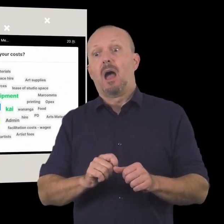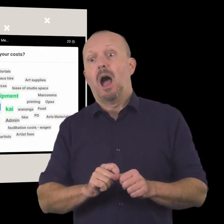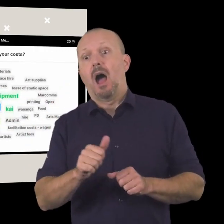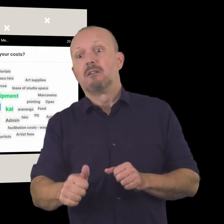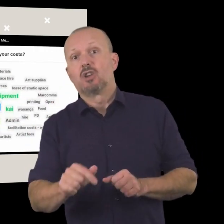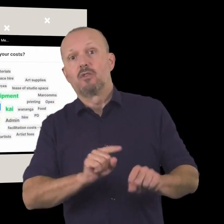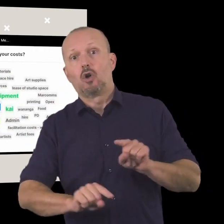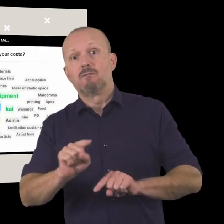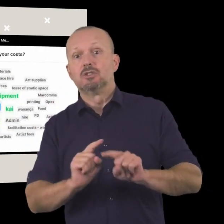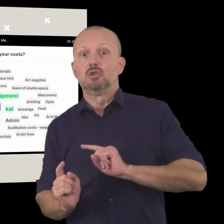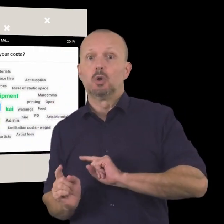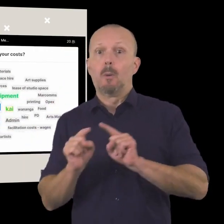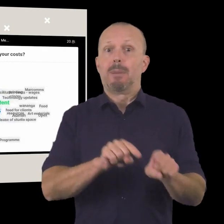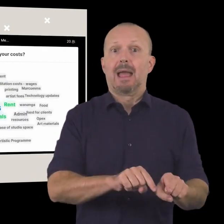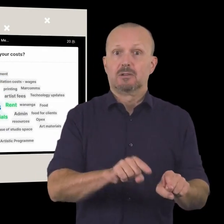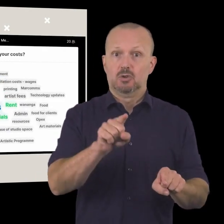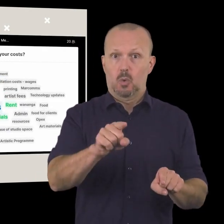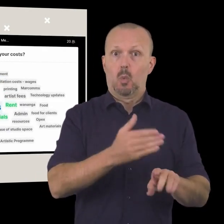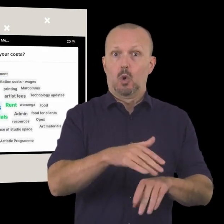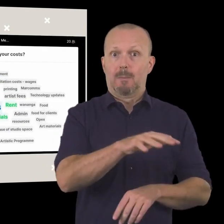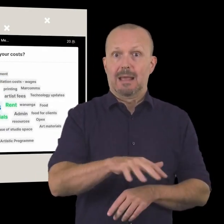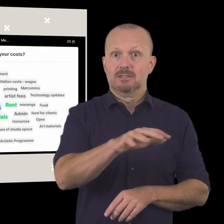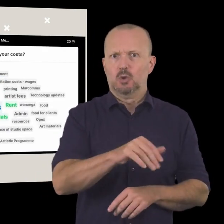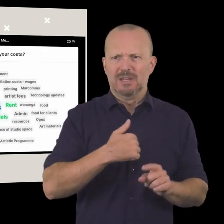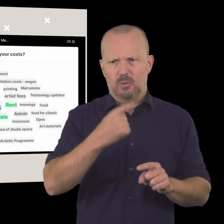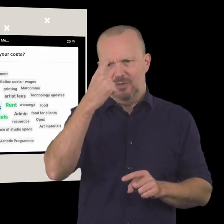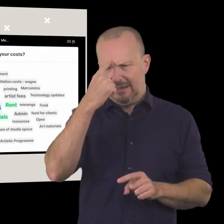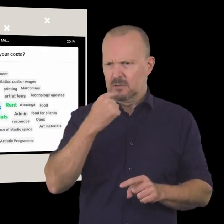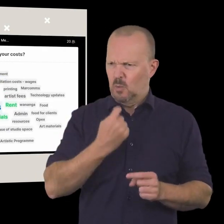after after conference to think about uh what you get out of this session